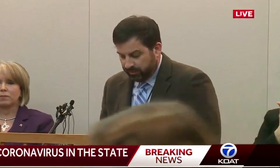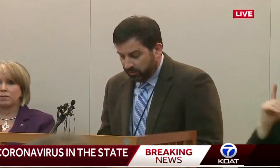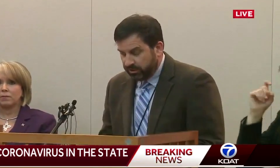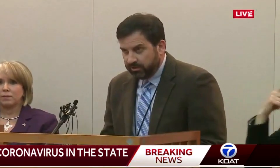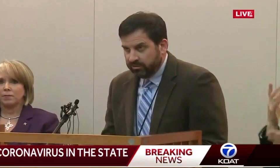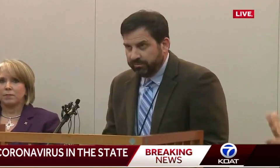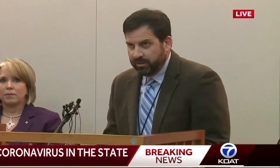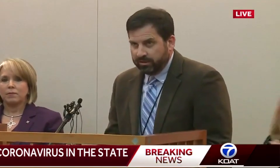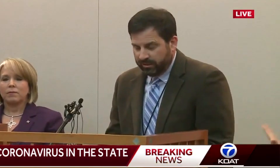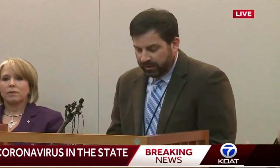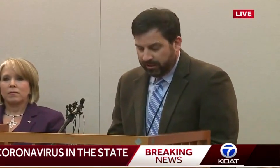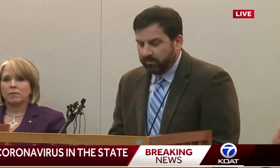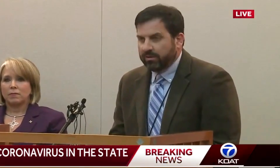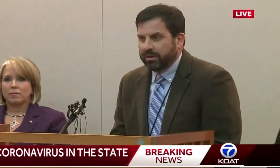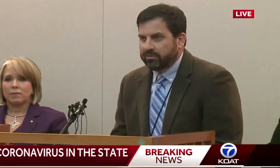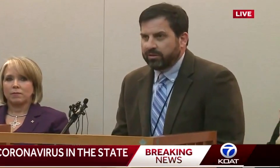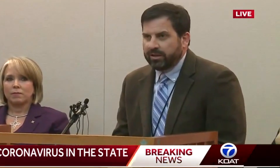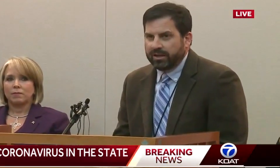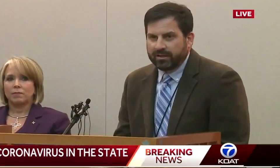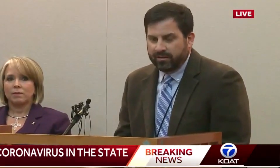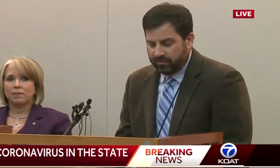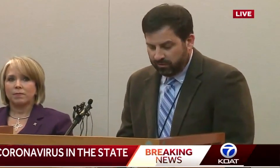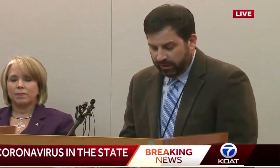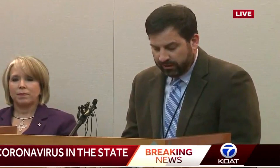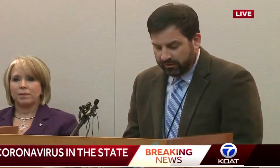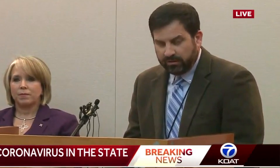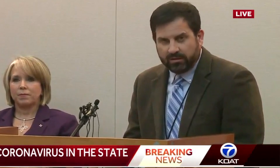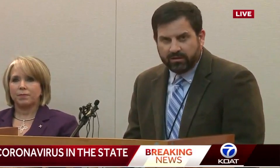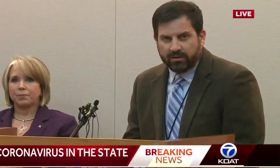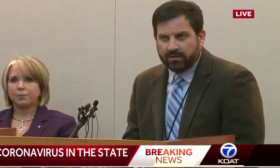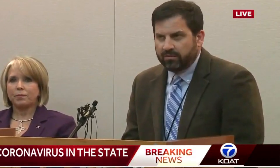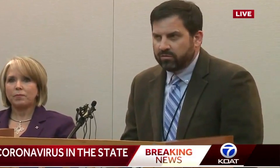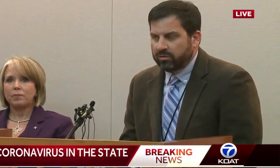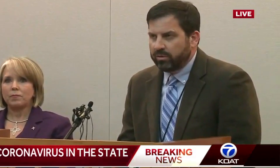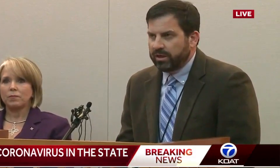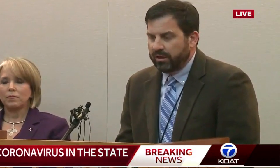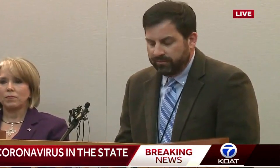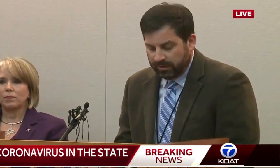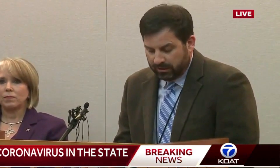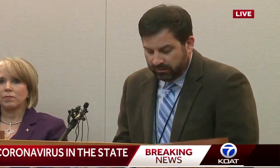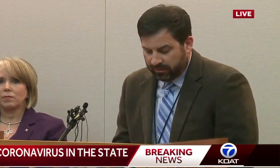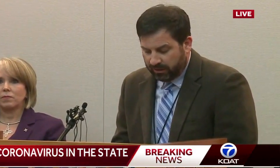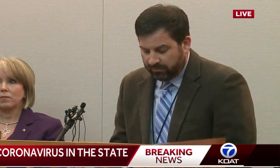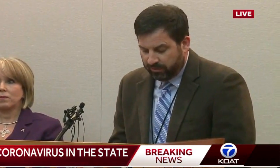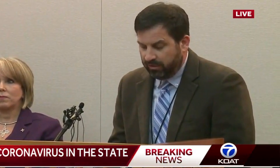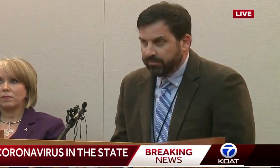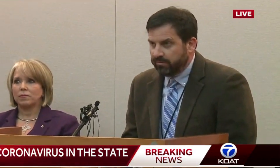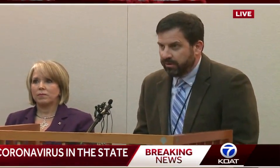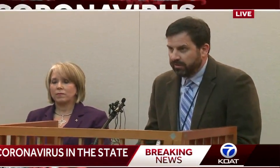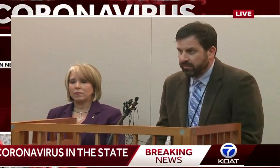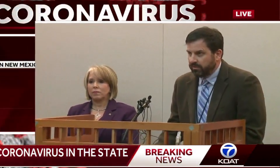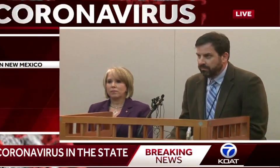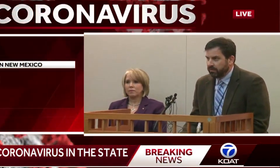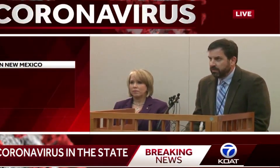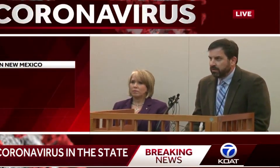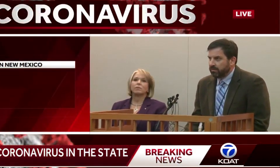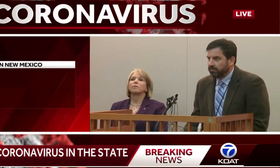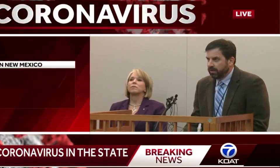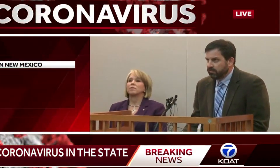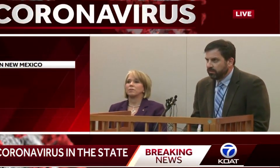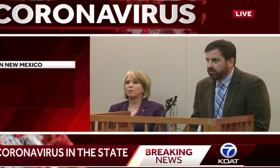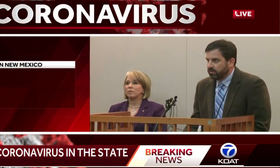I have some notes here, so I'll be looking down. I want to make sure that I get this correct. Indeed, it's true we have 10 presumptive positive